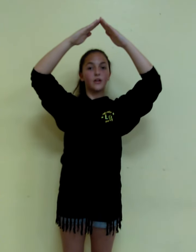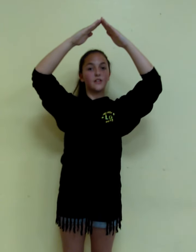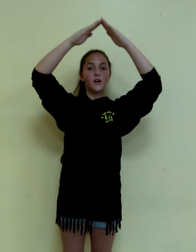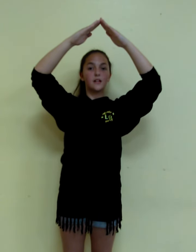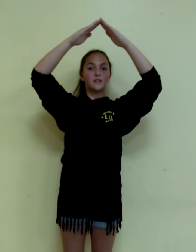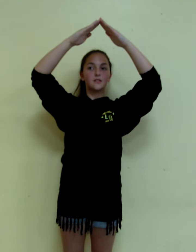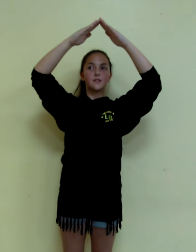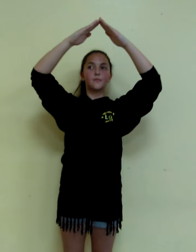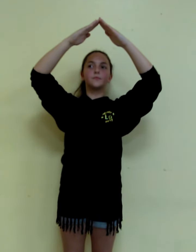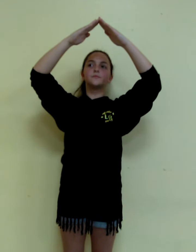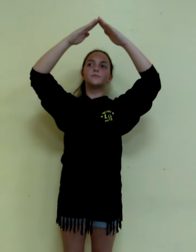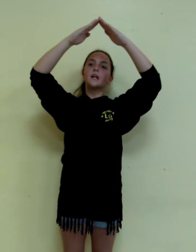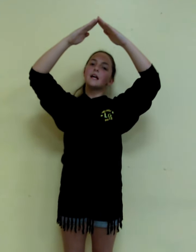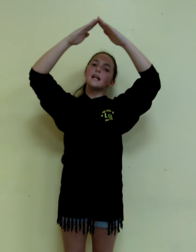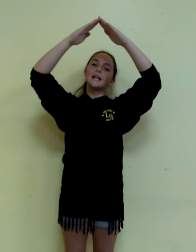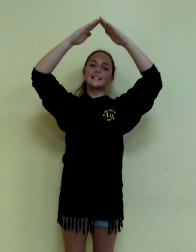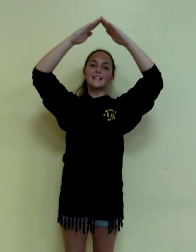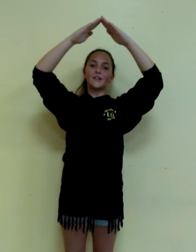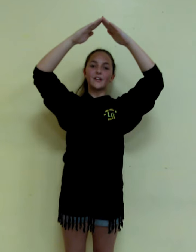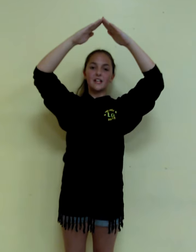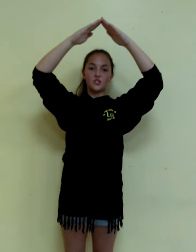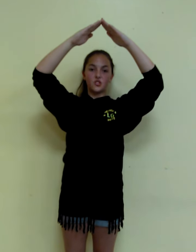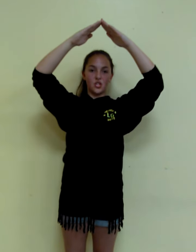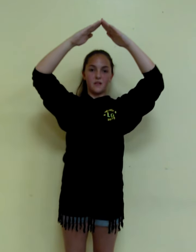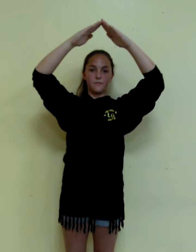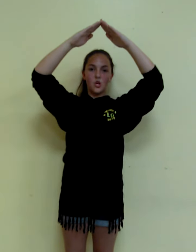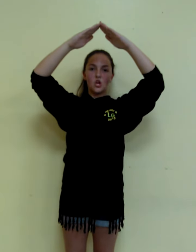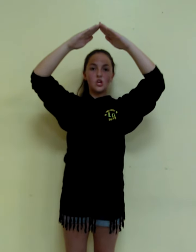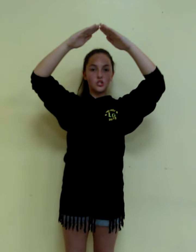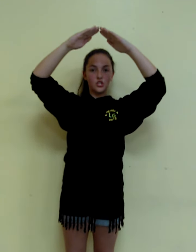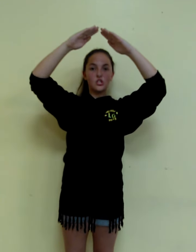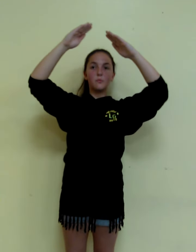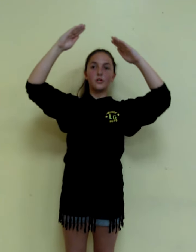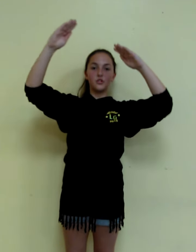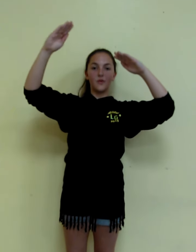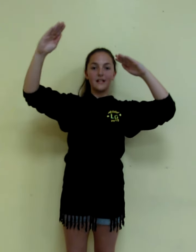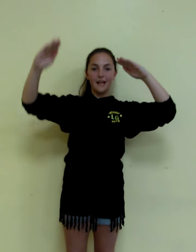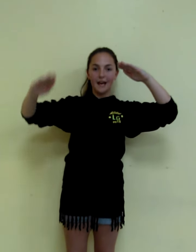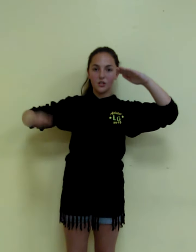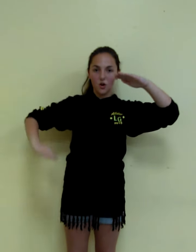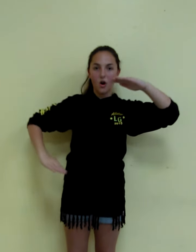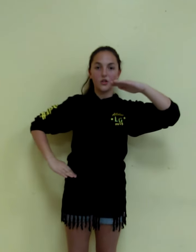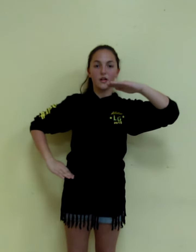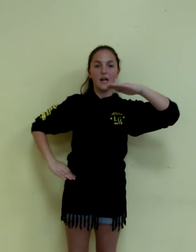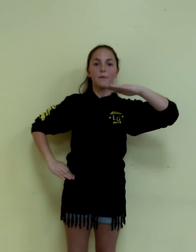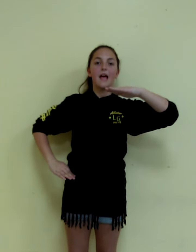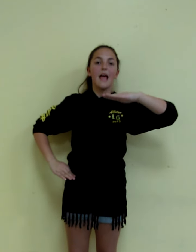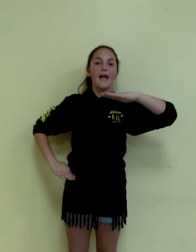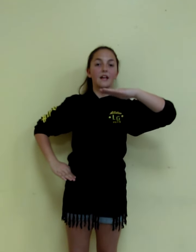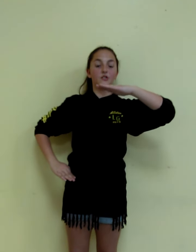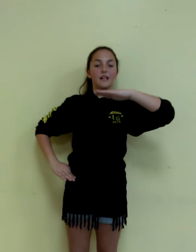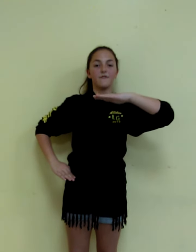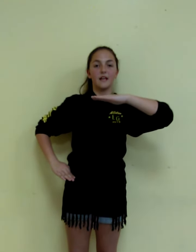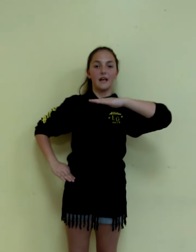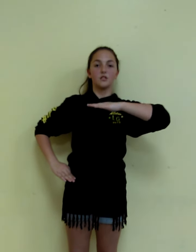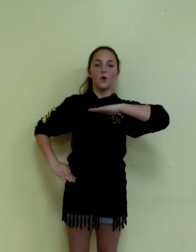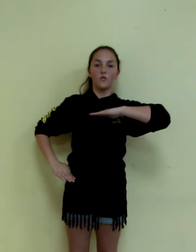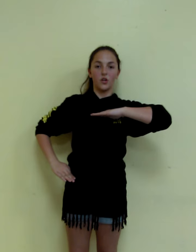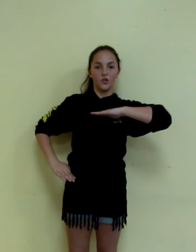look at the audience. Next letter is G. G puts your right hand on your hip, and your left hand over your